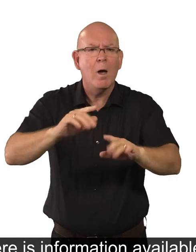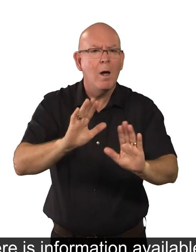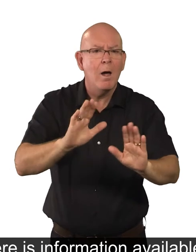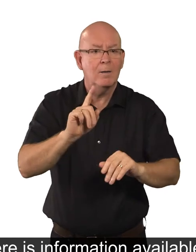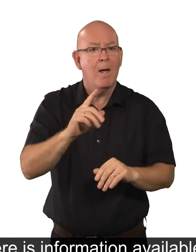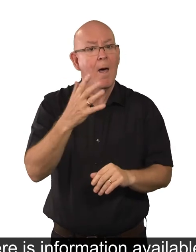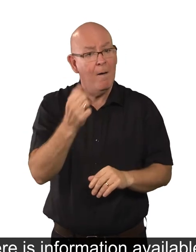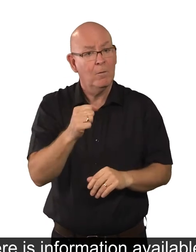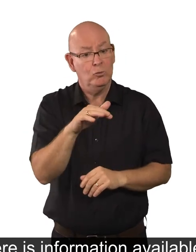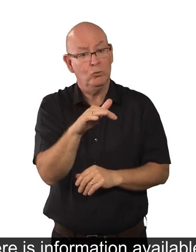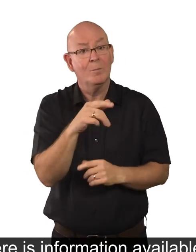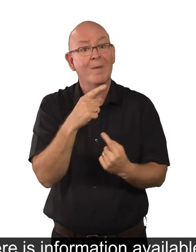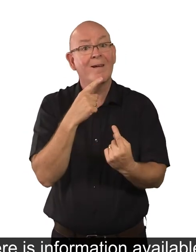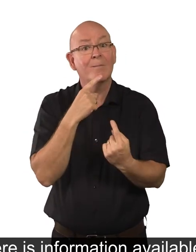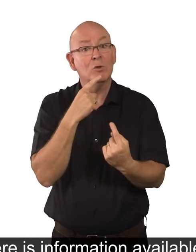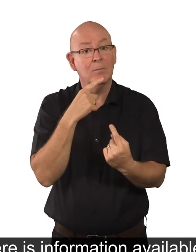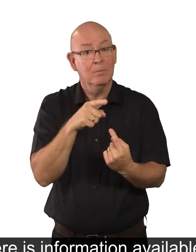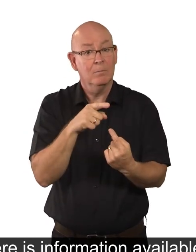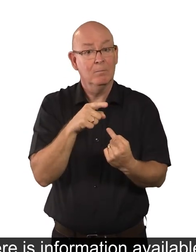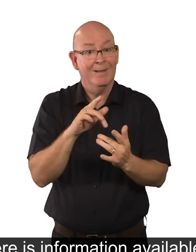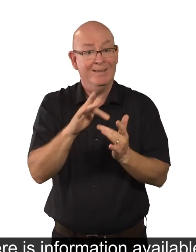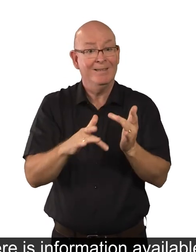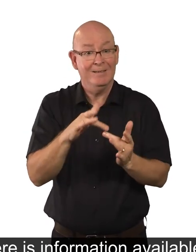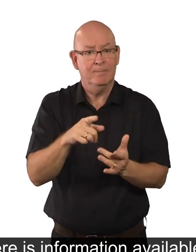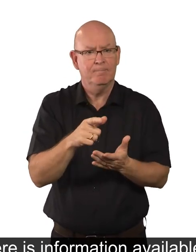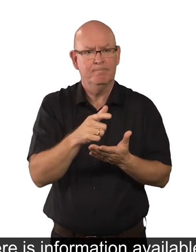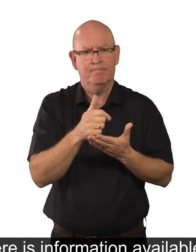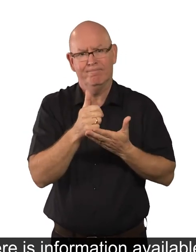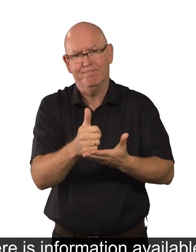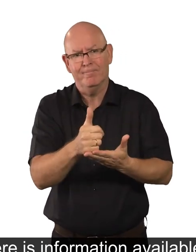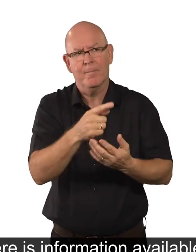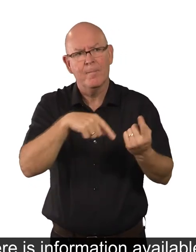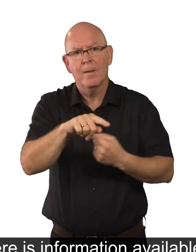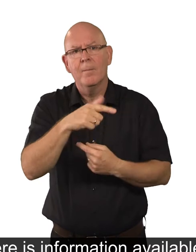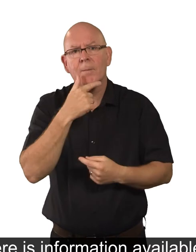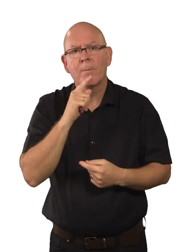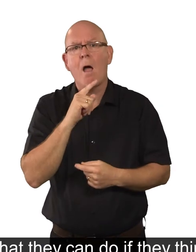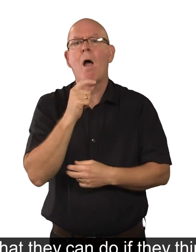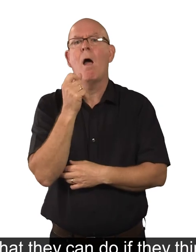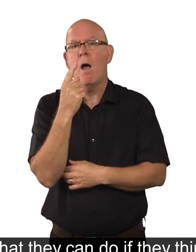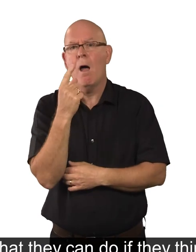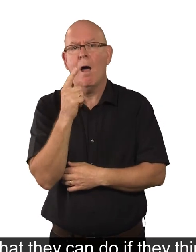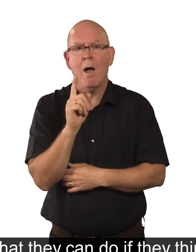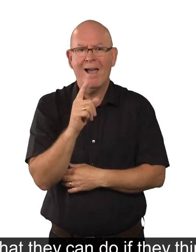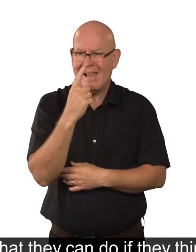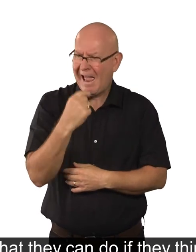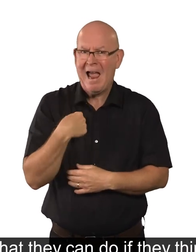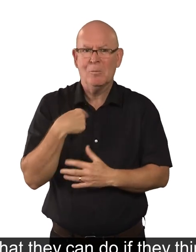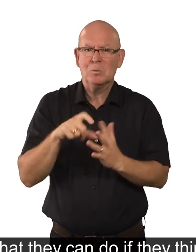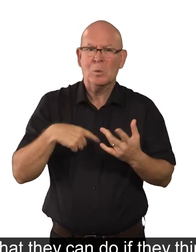There is information available on the internet to help people understand what they can do if they